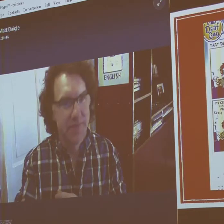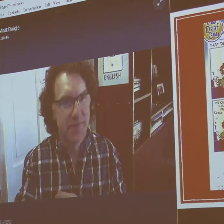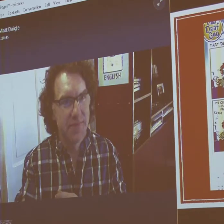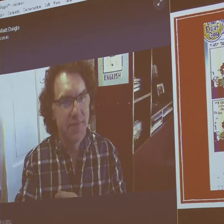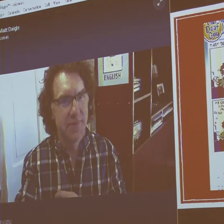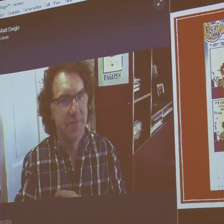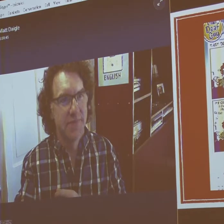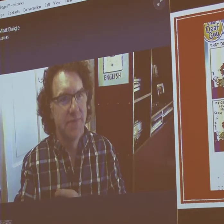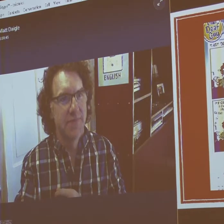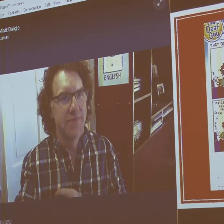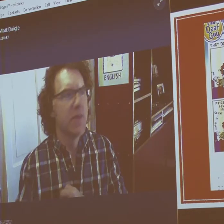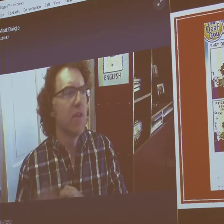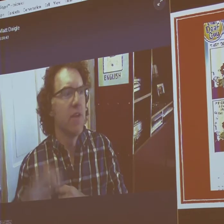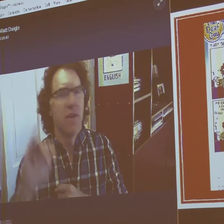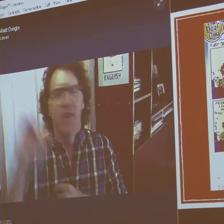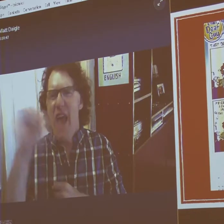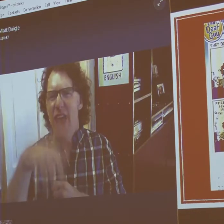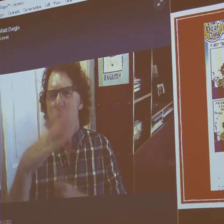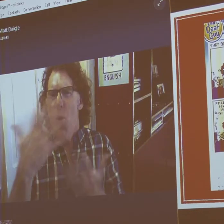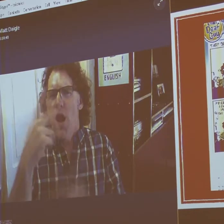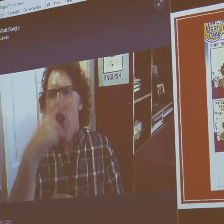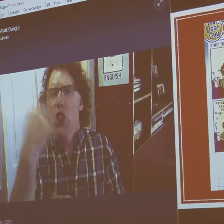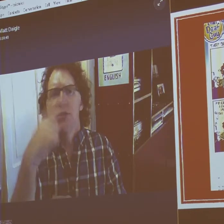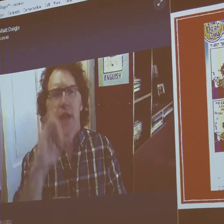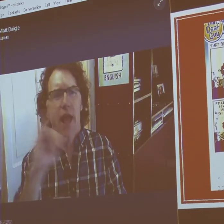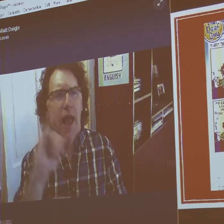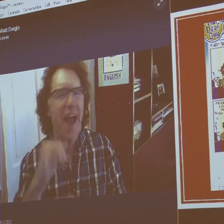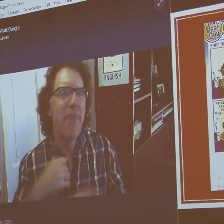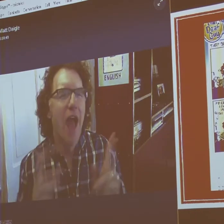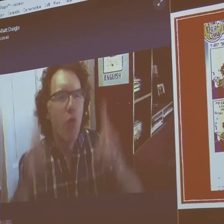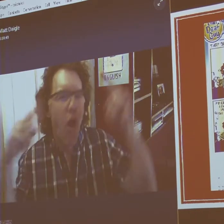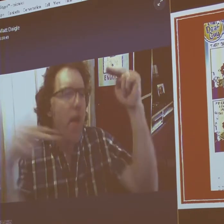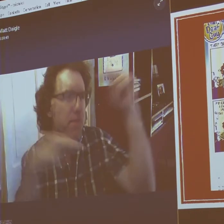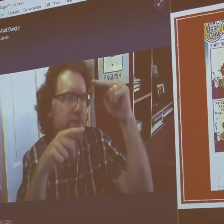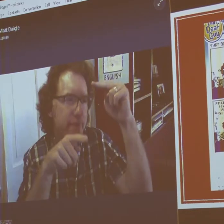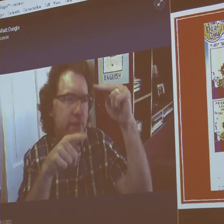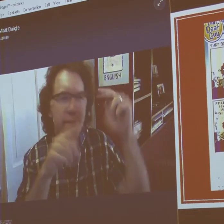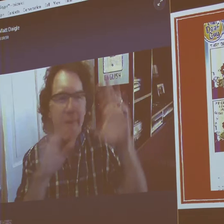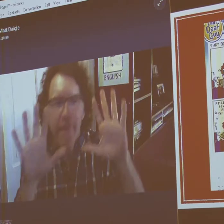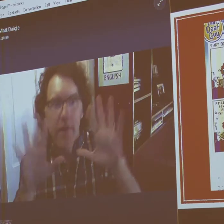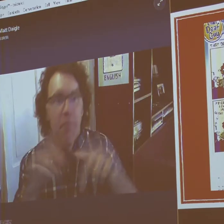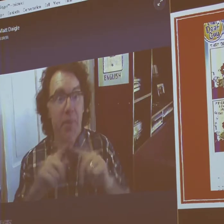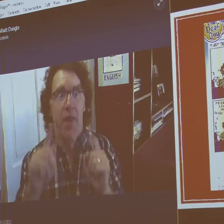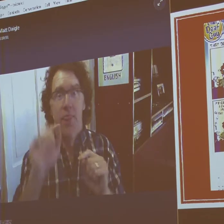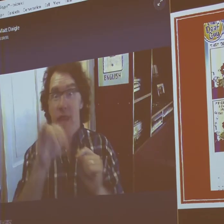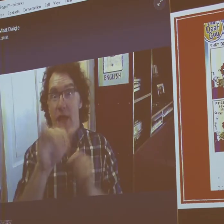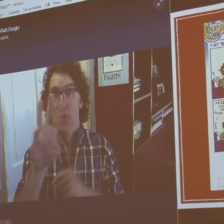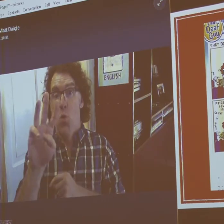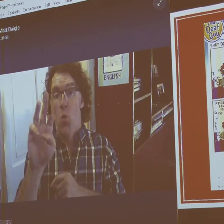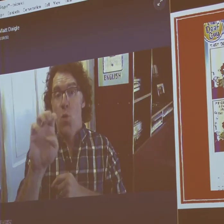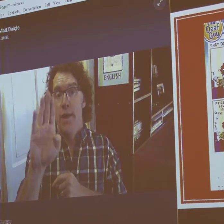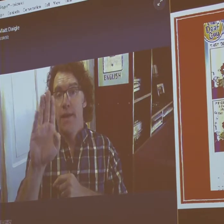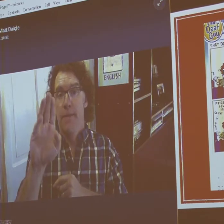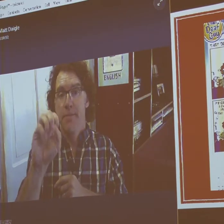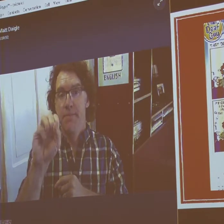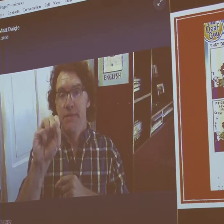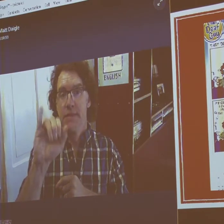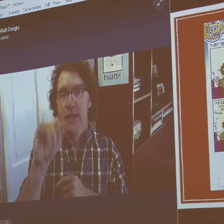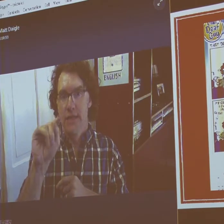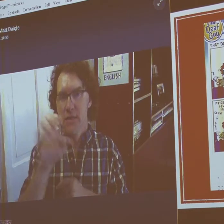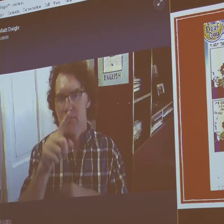the next panel. This is our website. I cropped it so it would fit on the PowerPoint,